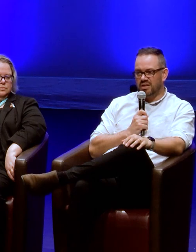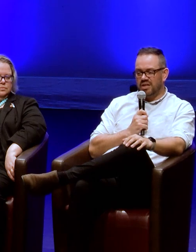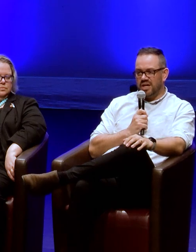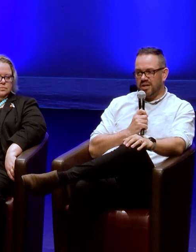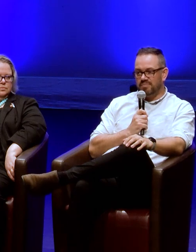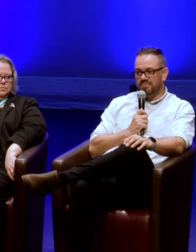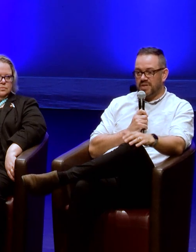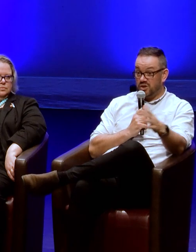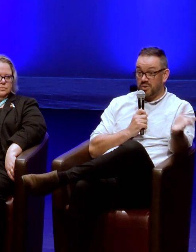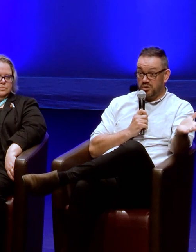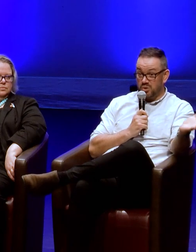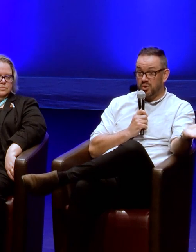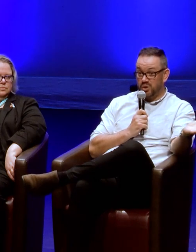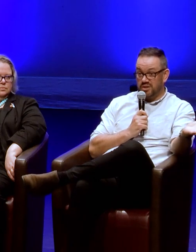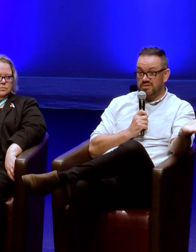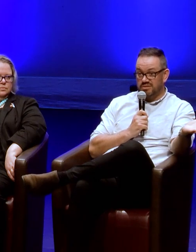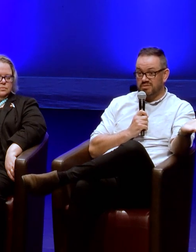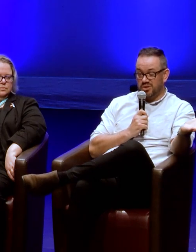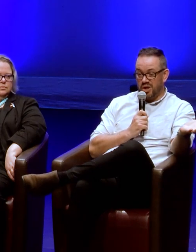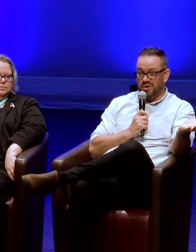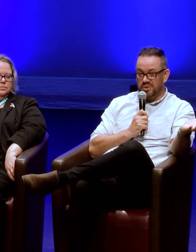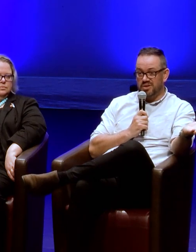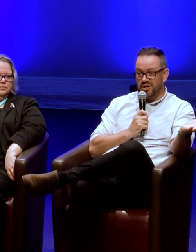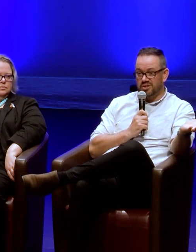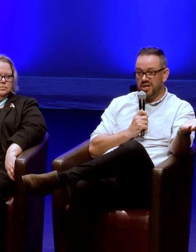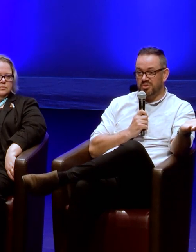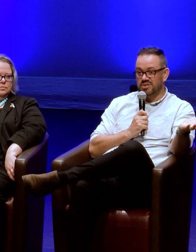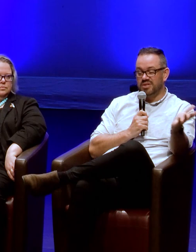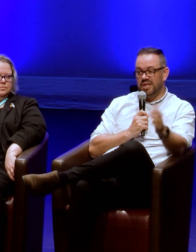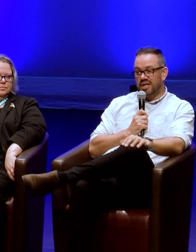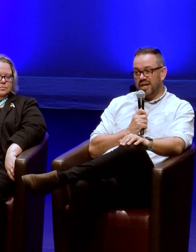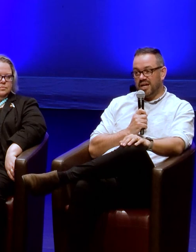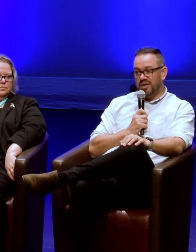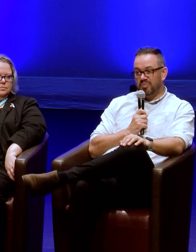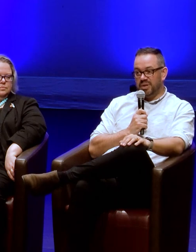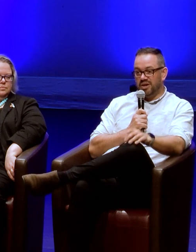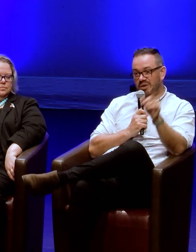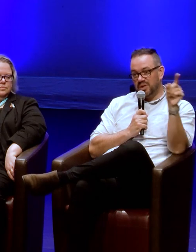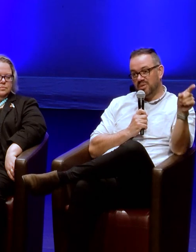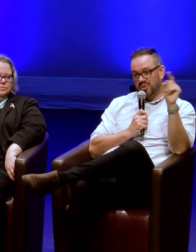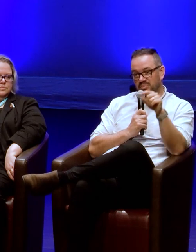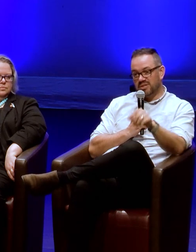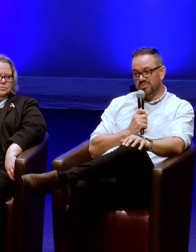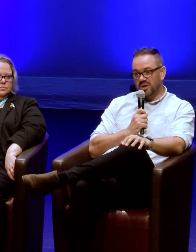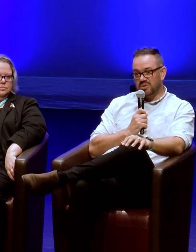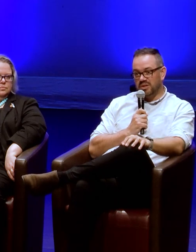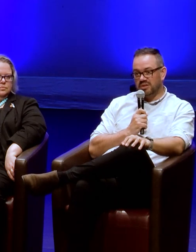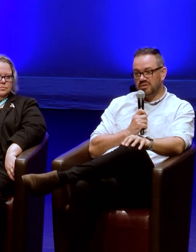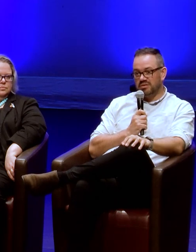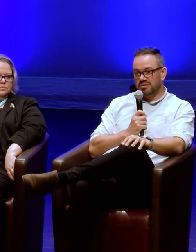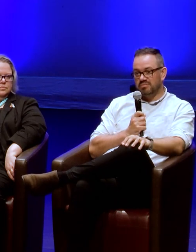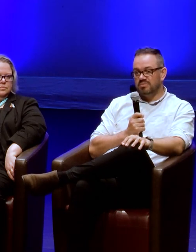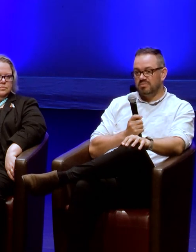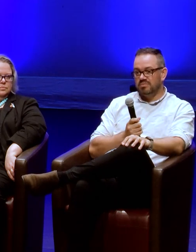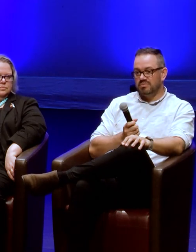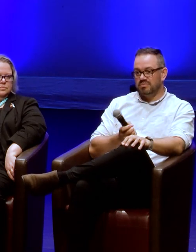again, knowing your core audience. So knowing where your echo chamber is, but knowing where you might want to pierce some holes in it.